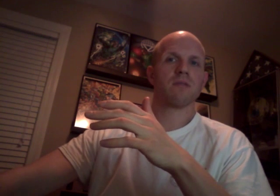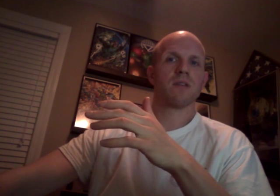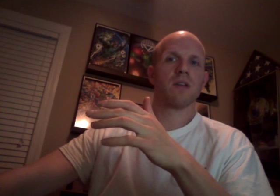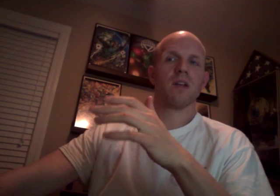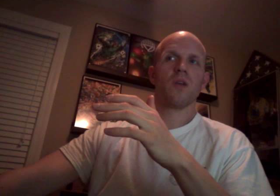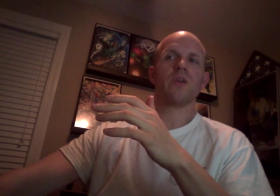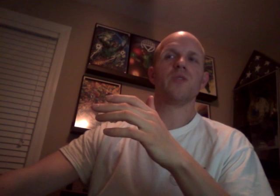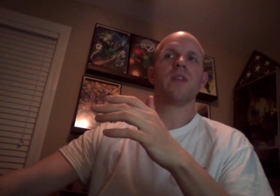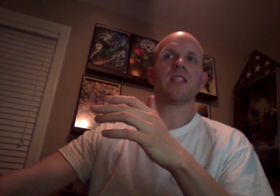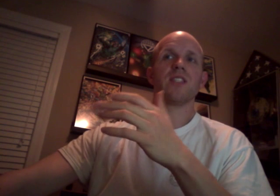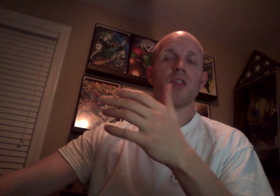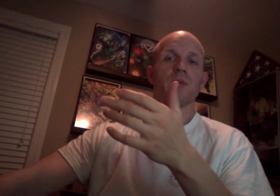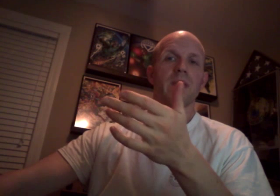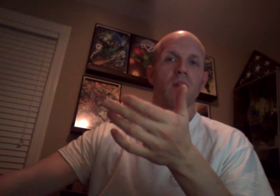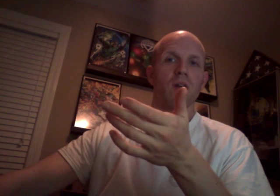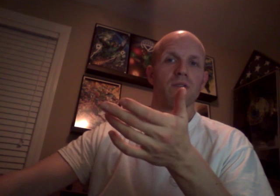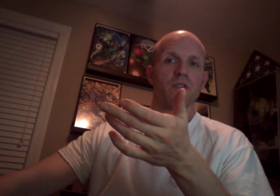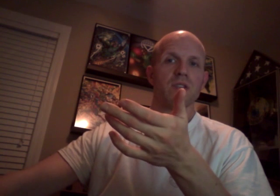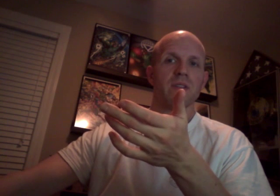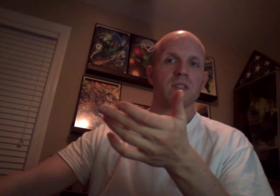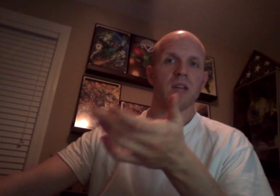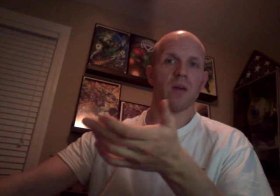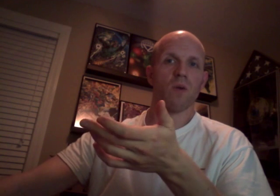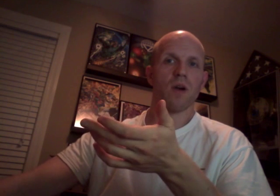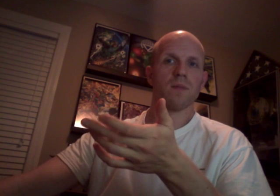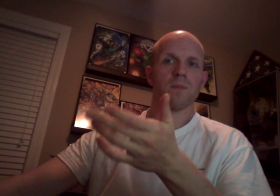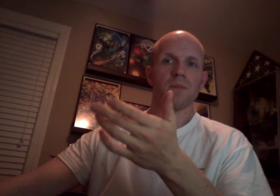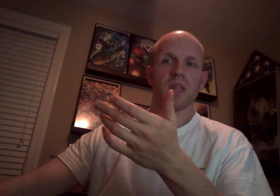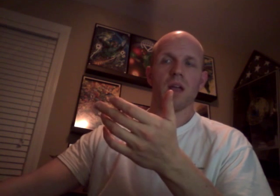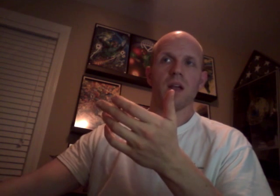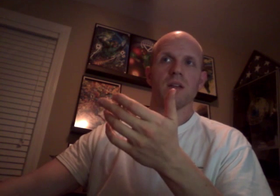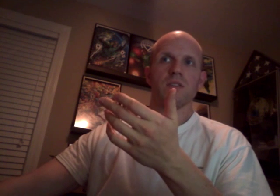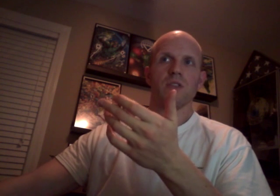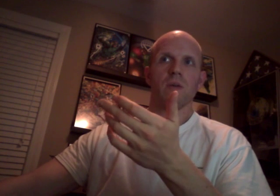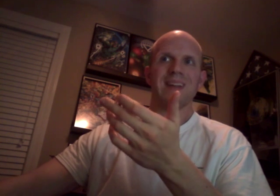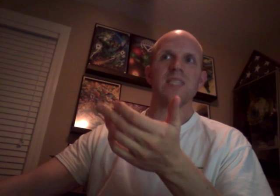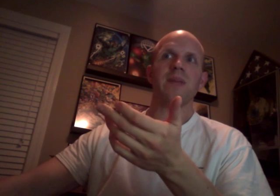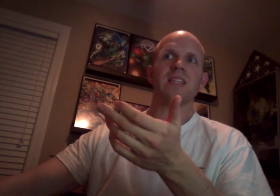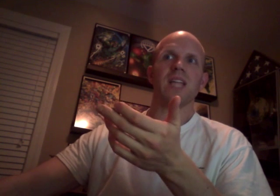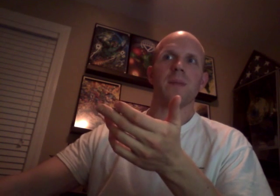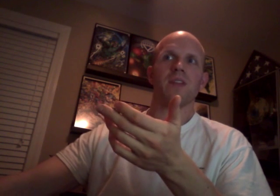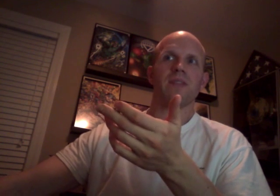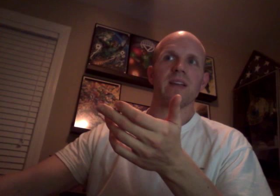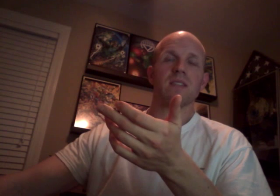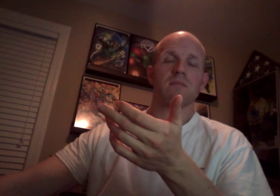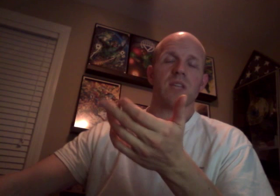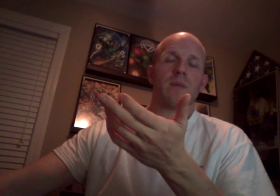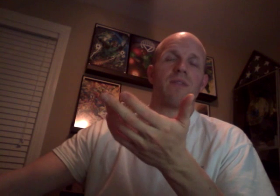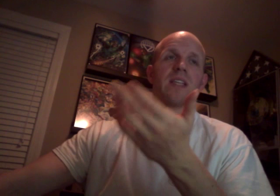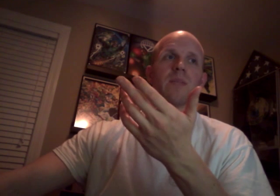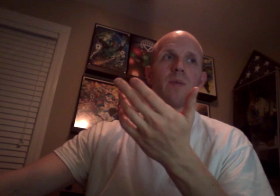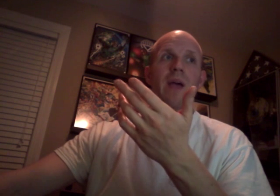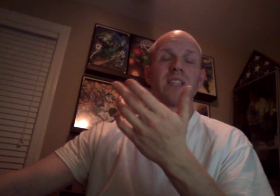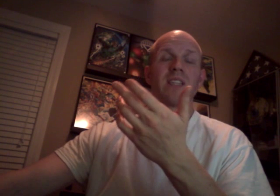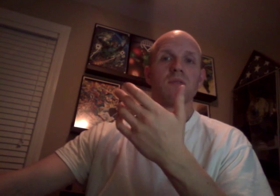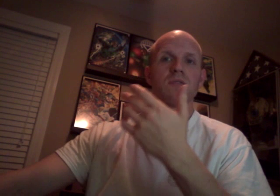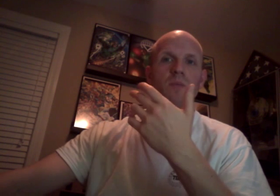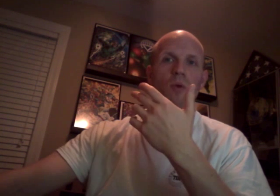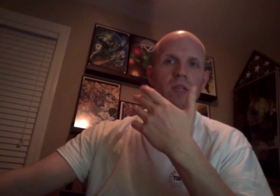which you would then see the 3 minute long version of it on Raw. So it is a big slap on the face, slap to the face that they've actually been supporting